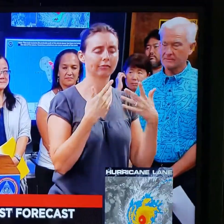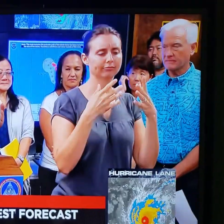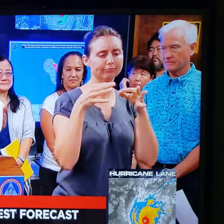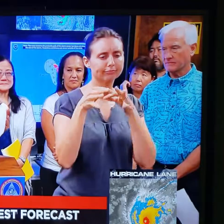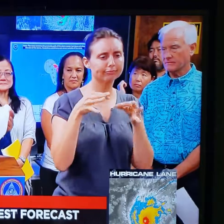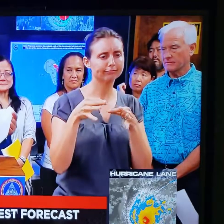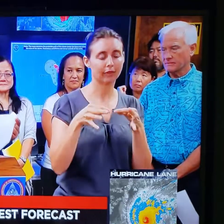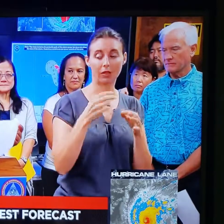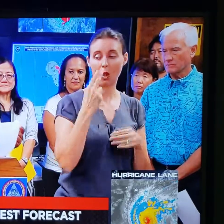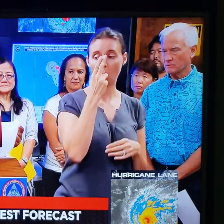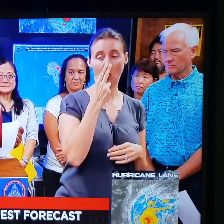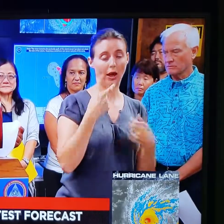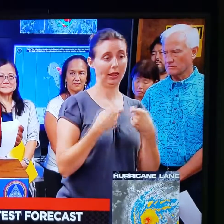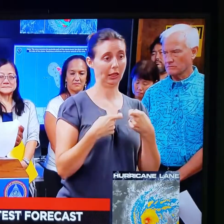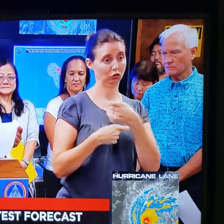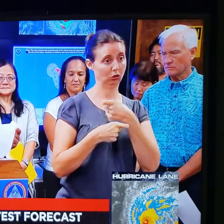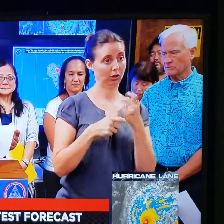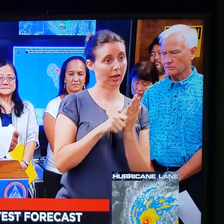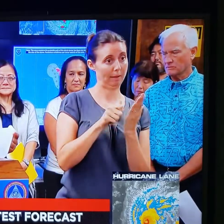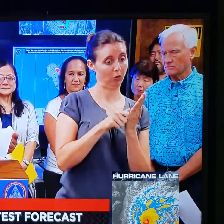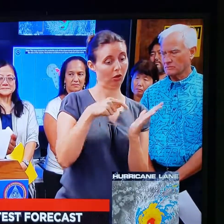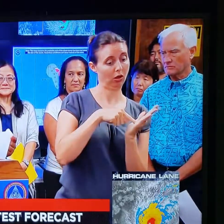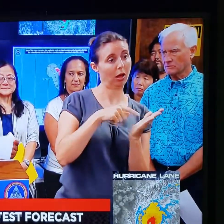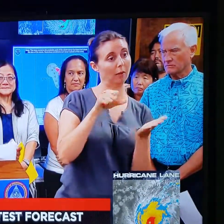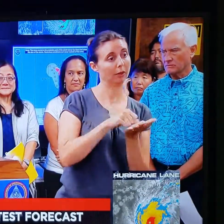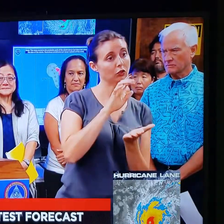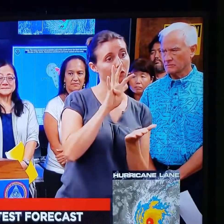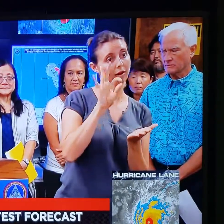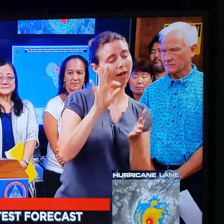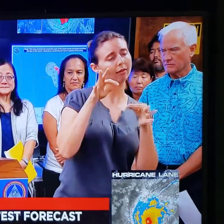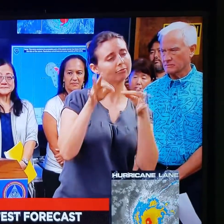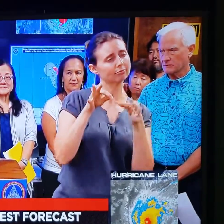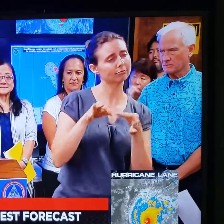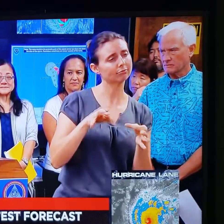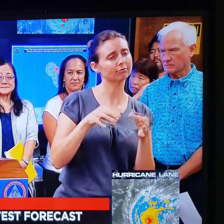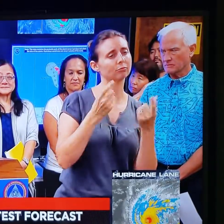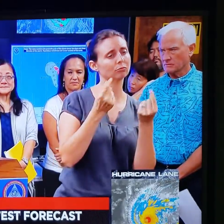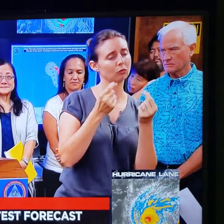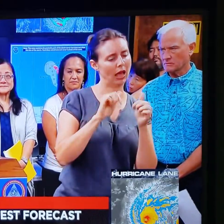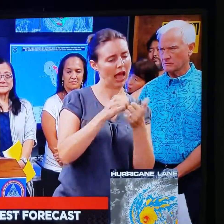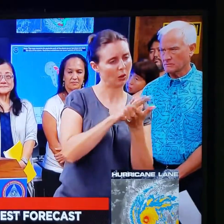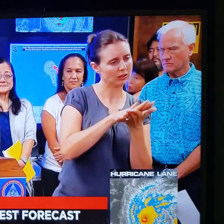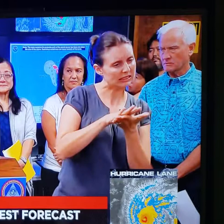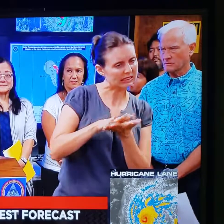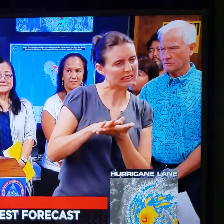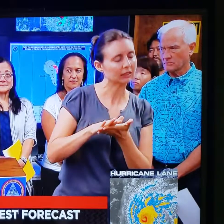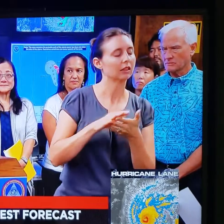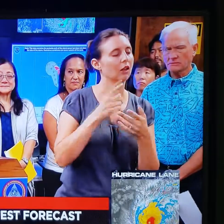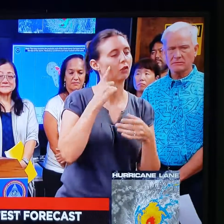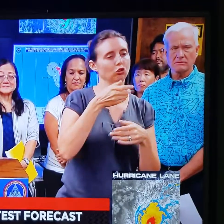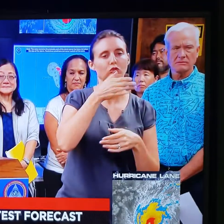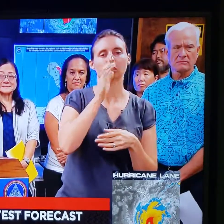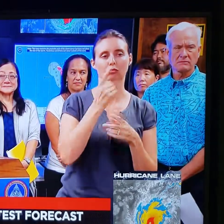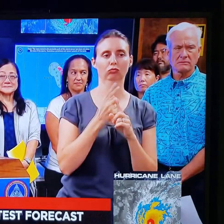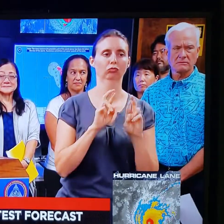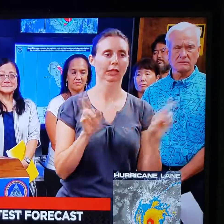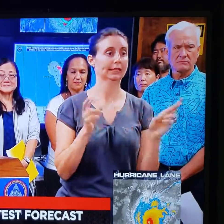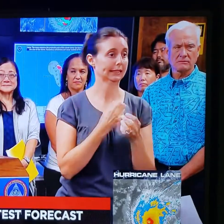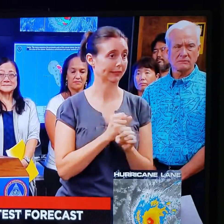Handbook. This is a great resource on page 49. It tells you about sanitizing the water for drinking purposes.